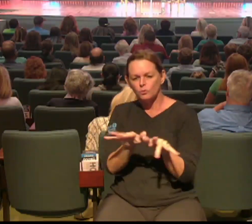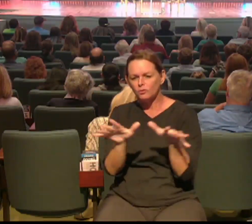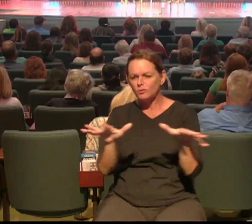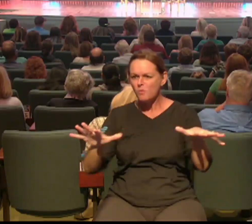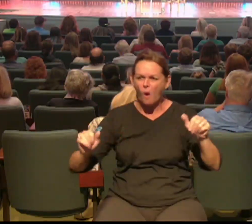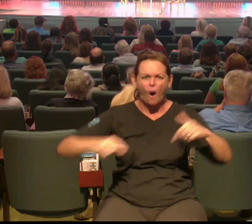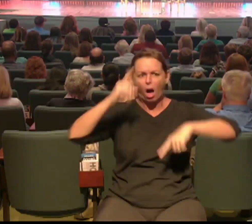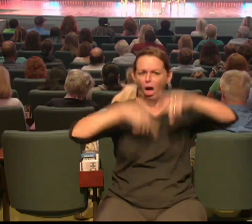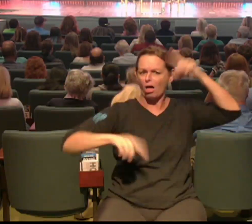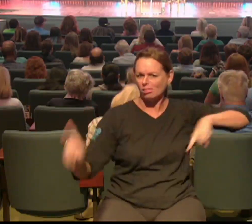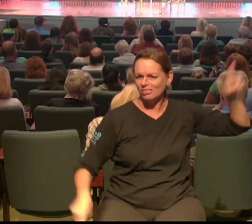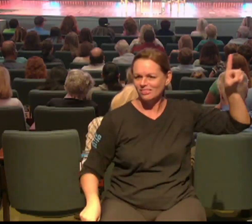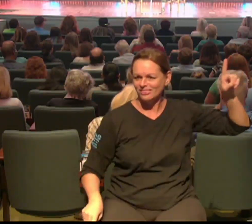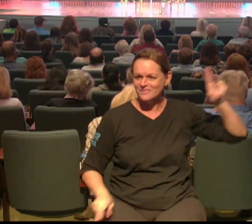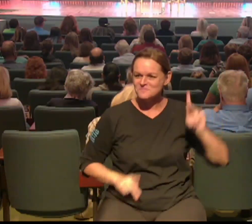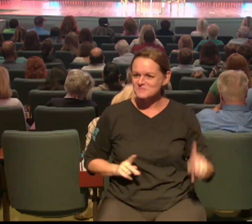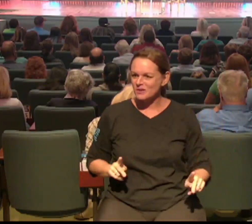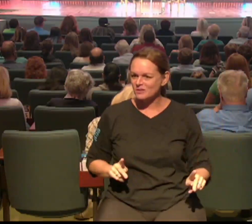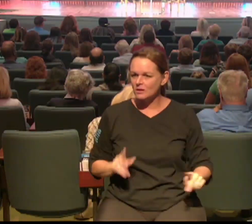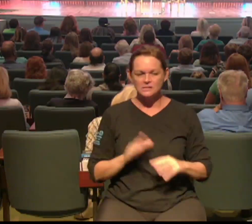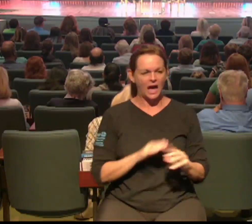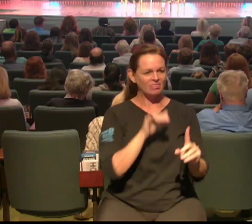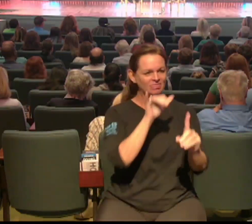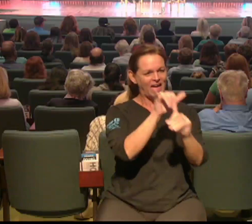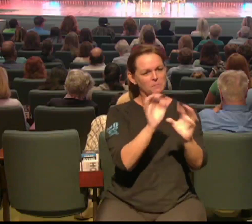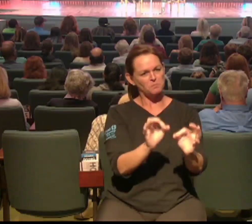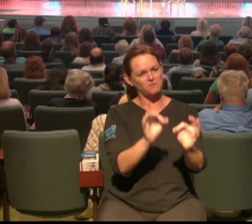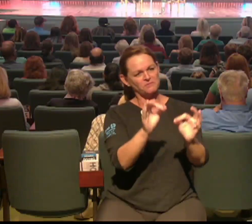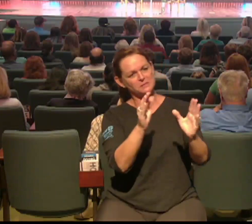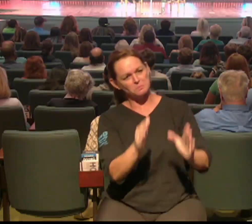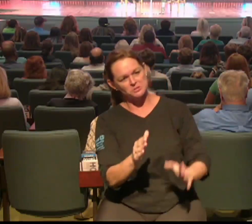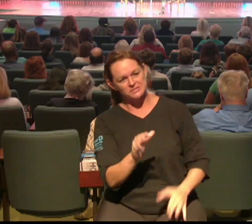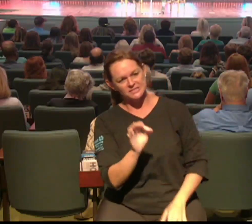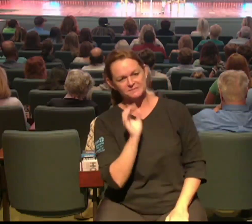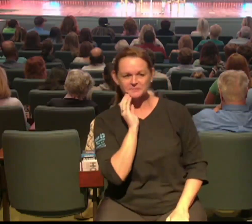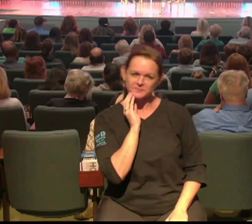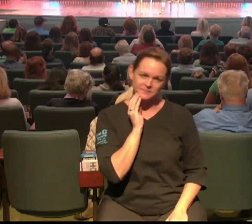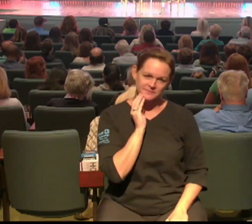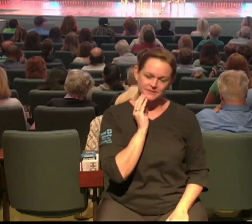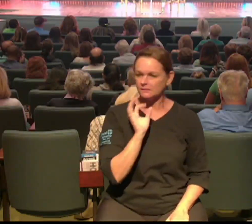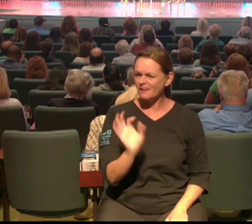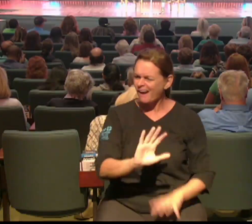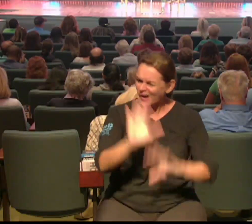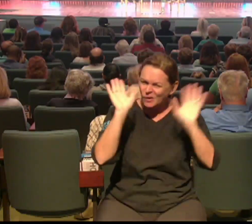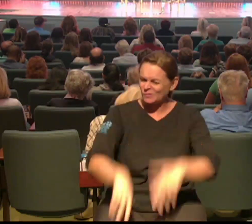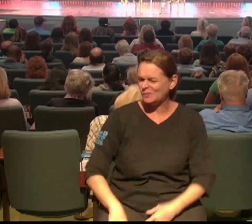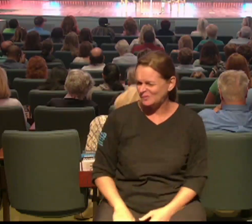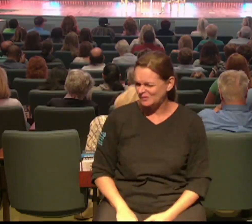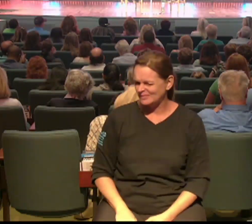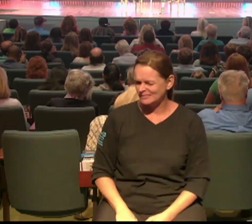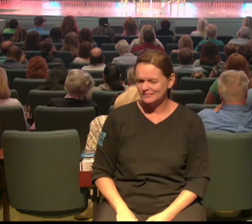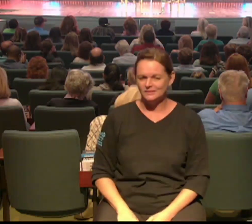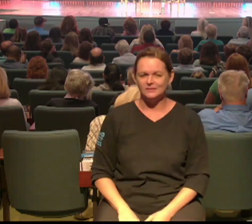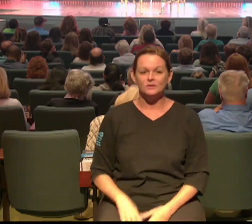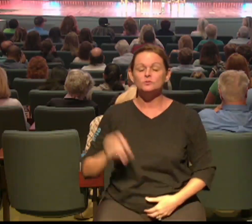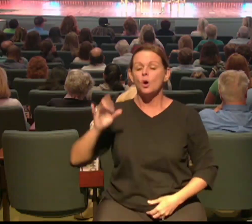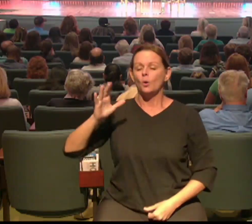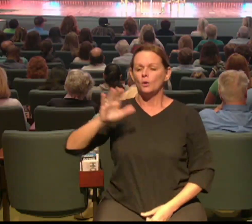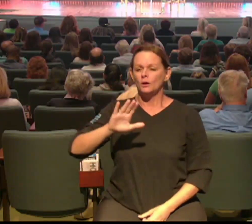all have people in your life that we can't reach but you can that's right and God has put a story inside of you you know look at what this says in